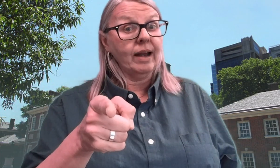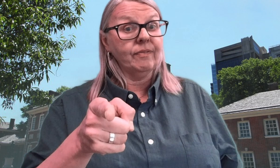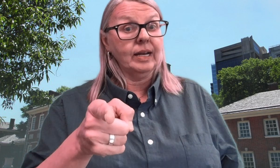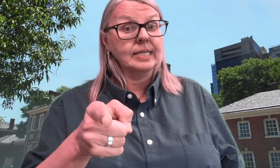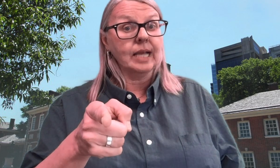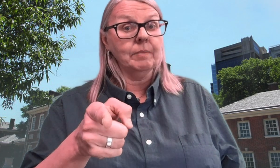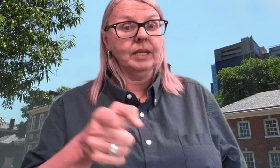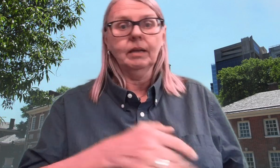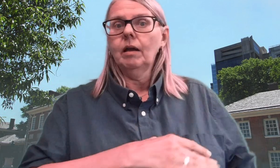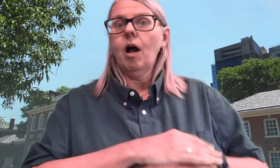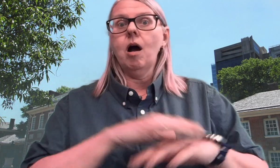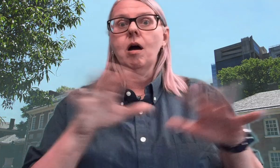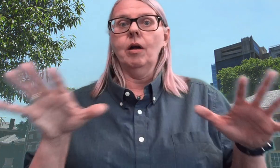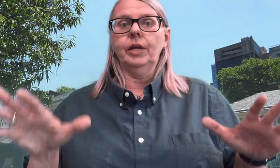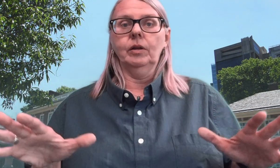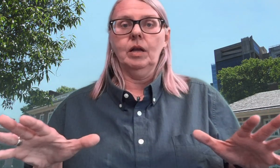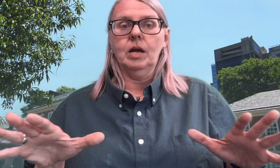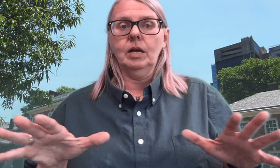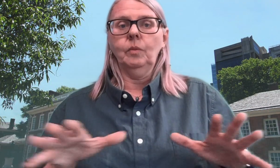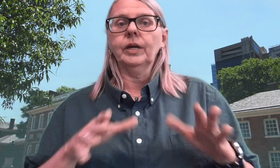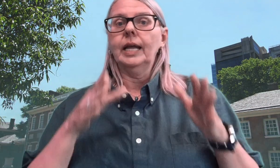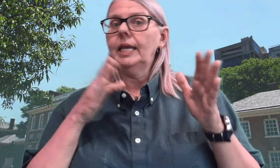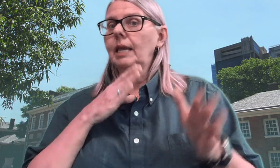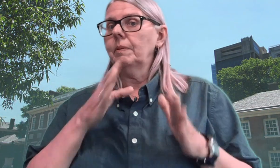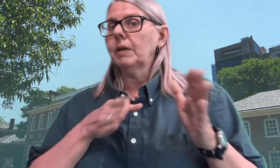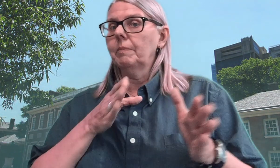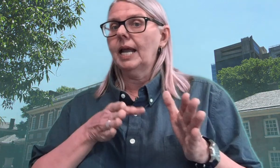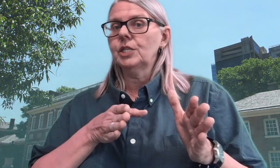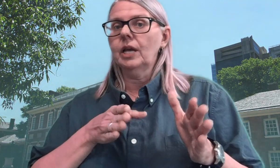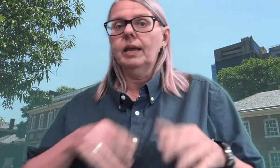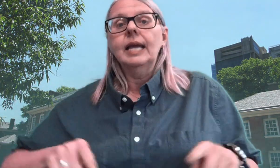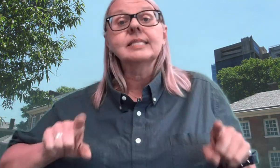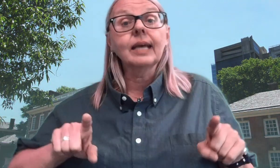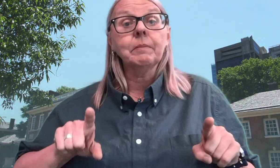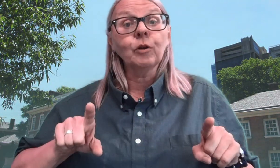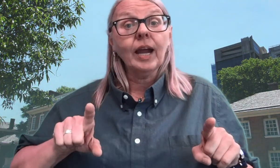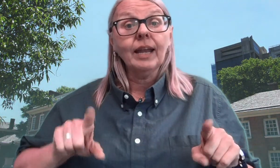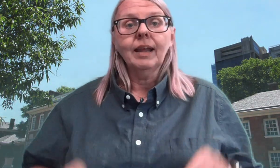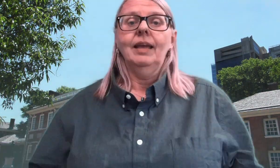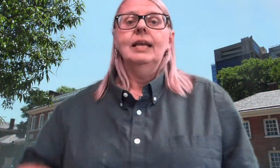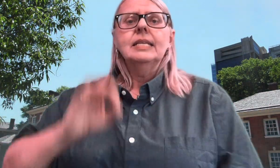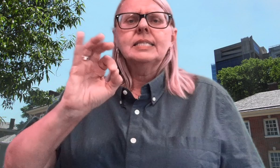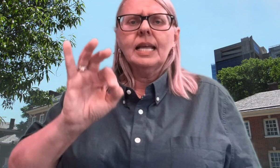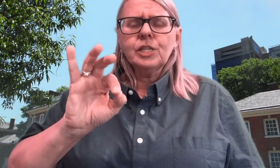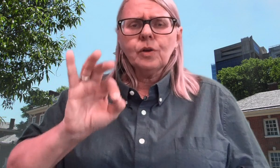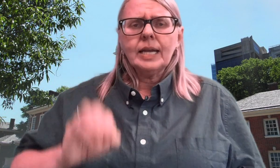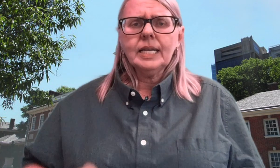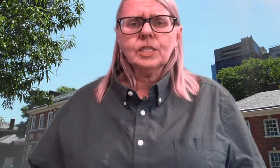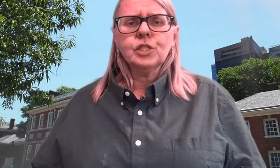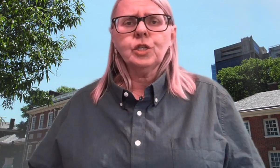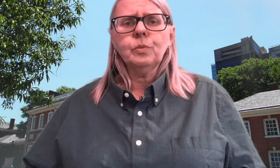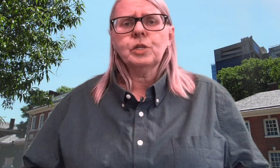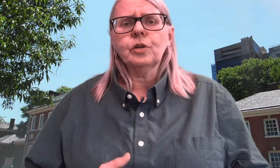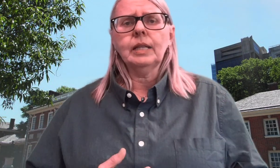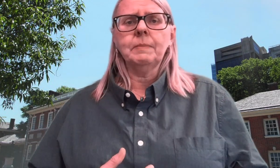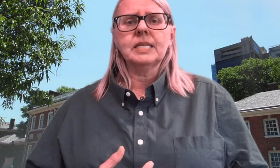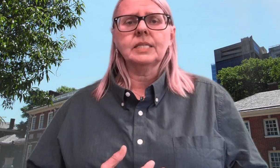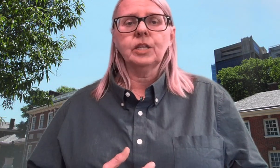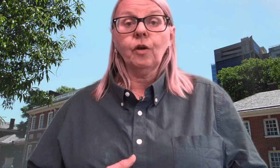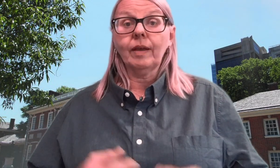fun days coming all year long. We're going to keep them coming at you. It's going to be great. Send us your ideas too. Be sure you let Ms. Hickson know if you have any